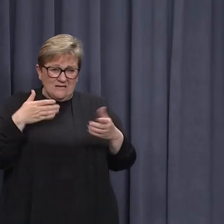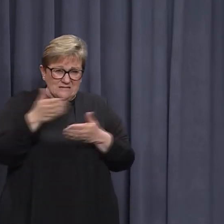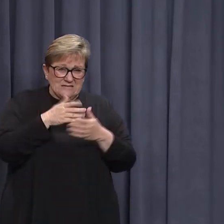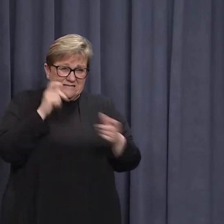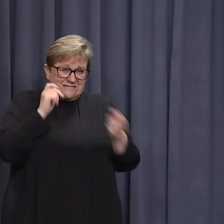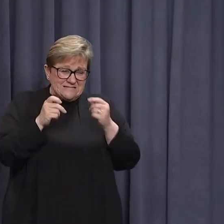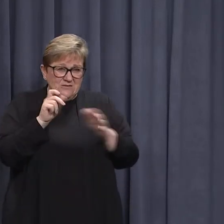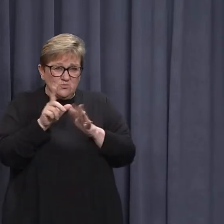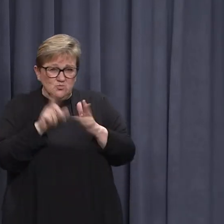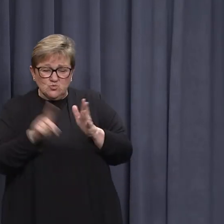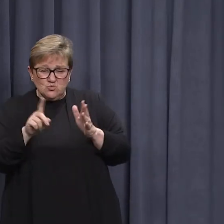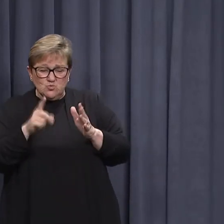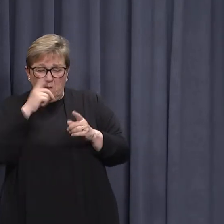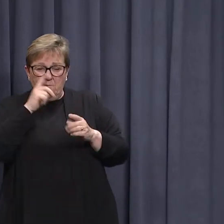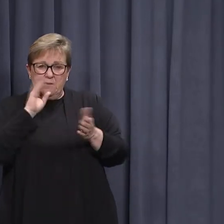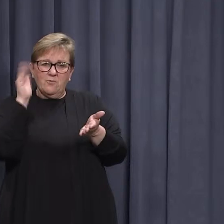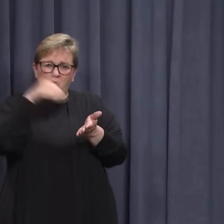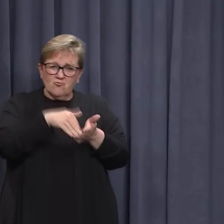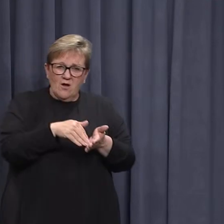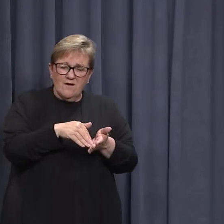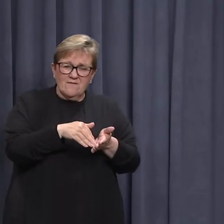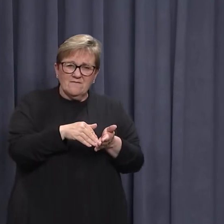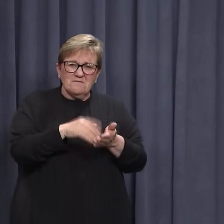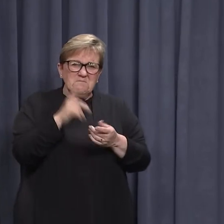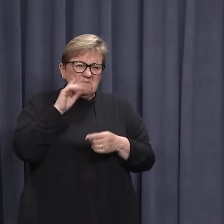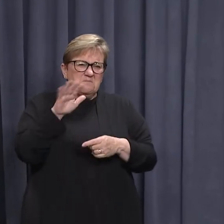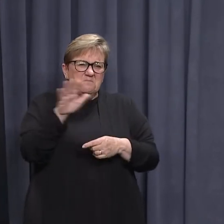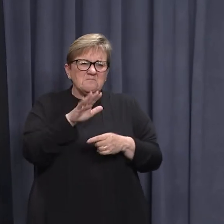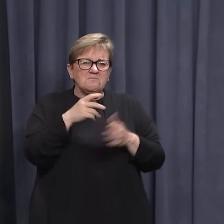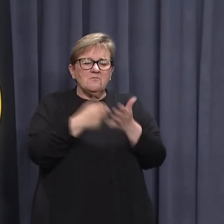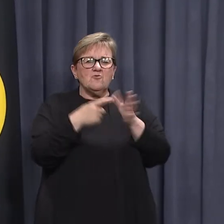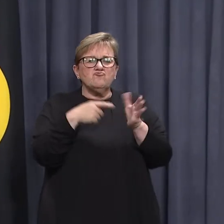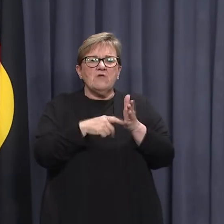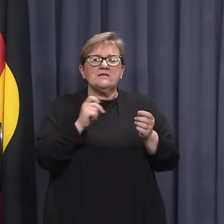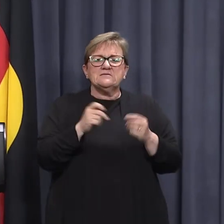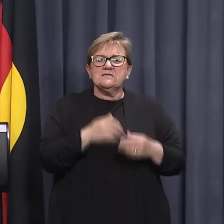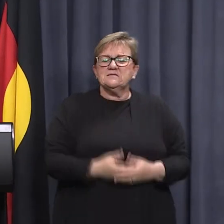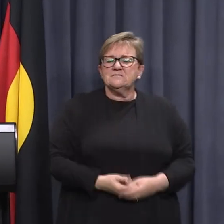you know, testing regimes for when people get here, predominantly around rat testing.